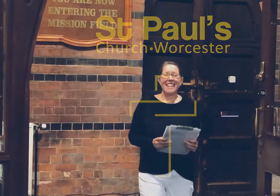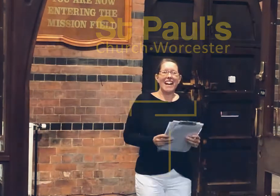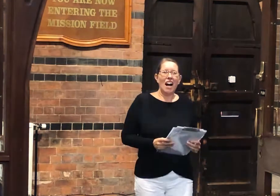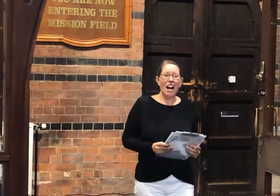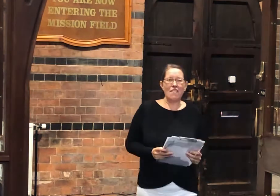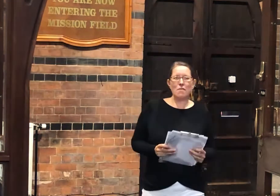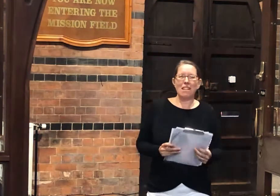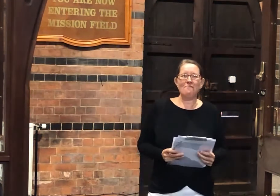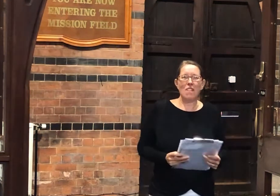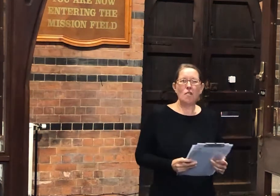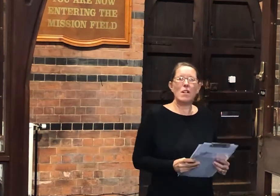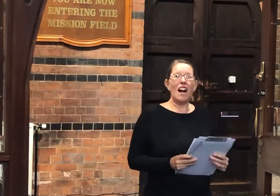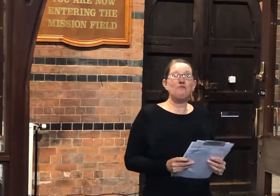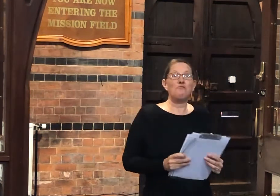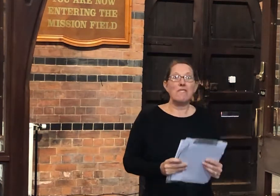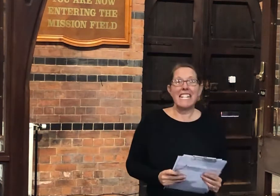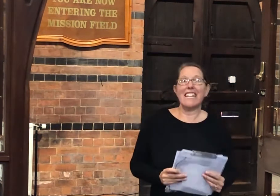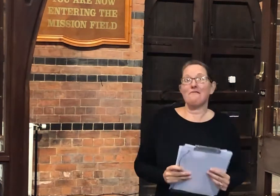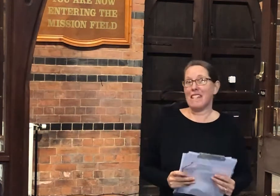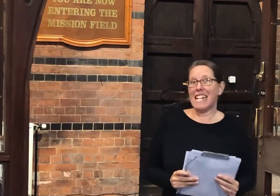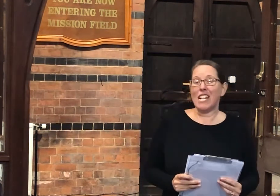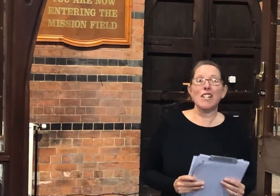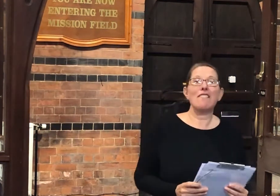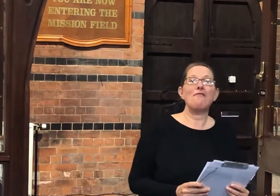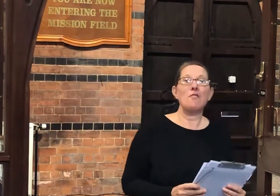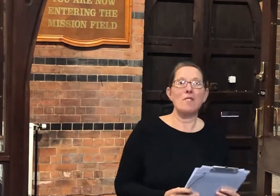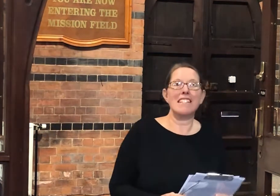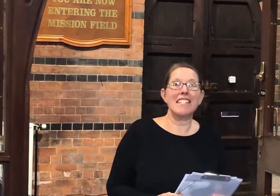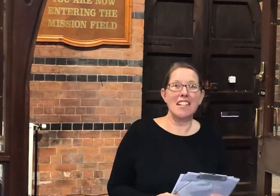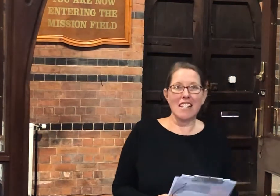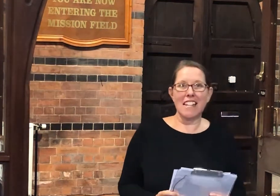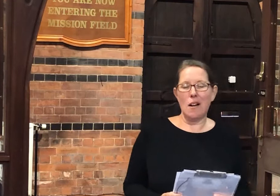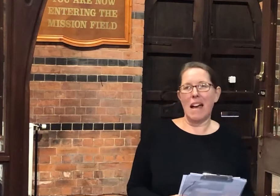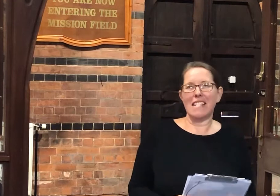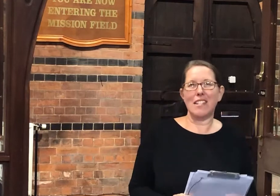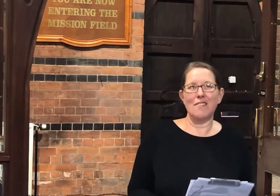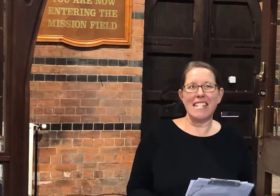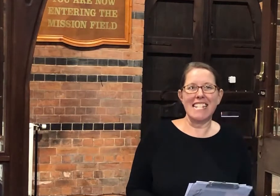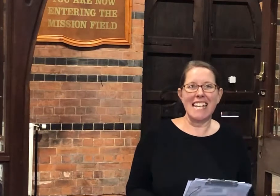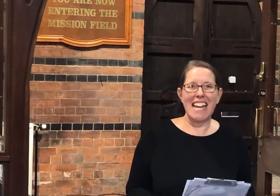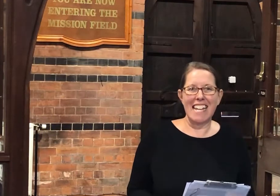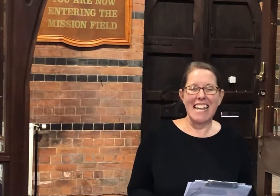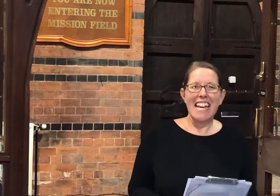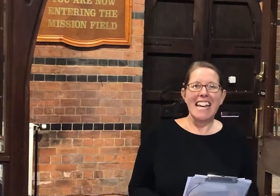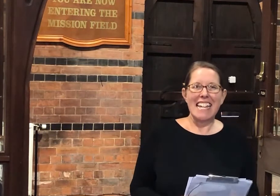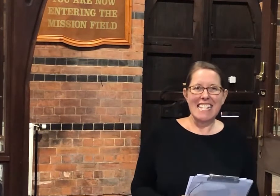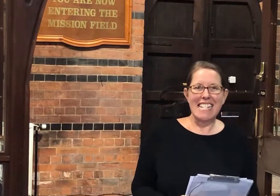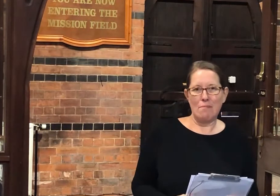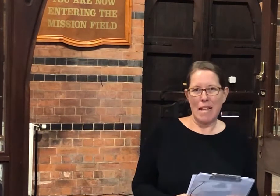Hi everyone, we are really, really looking forward to starting up our services again in September.